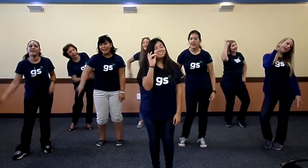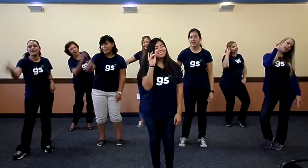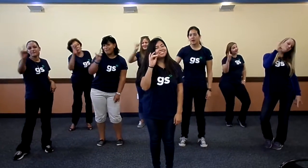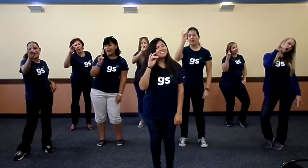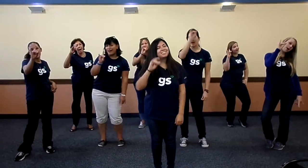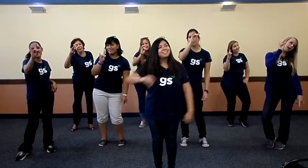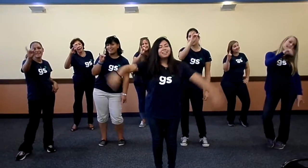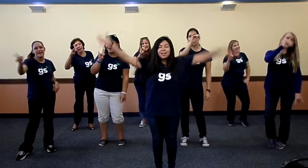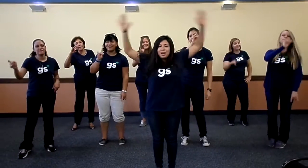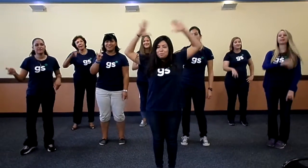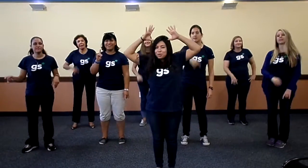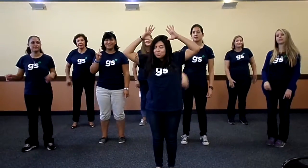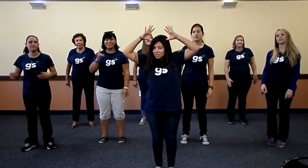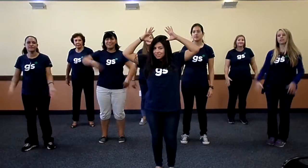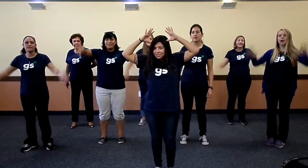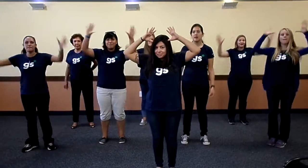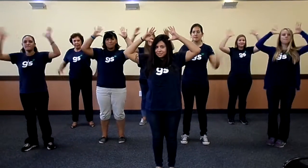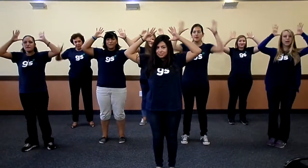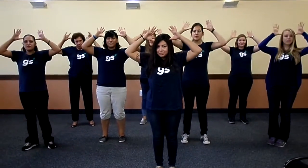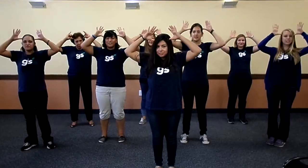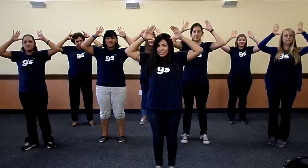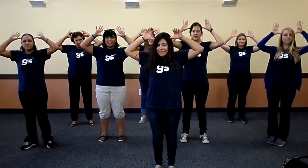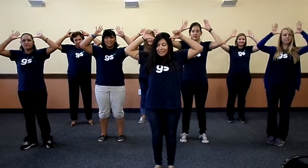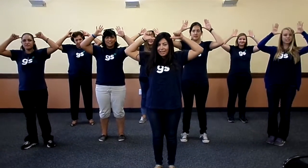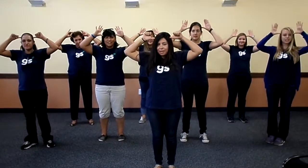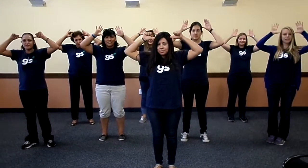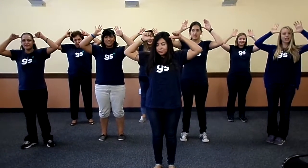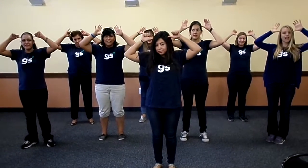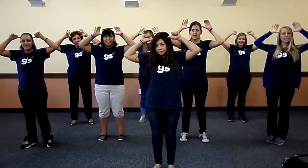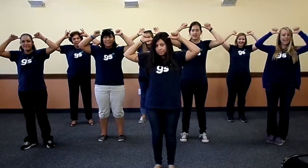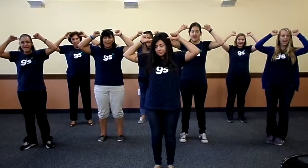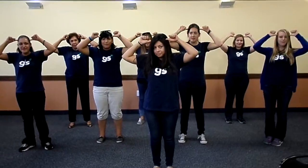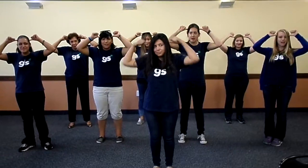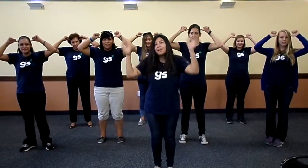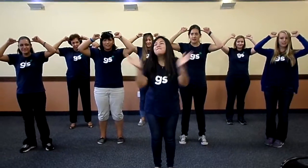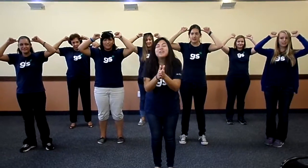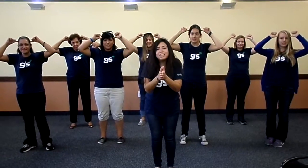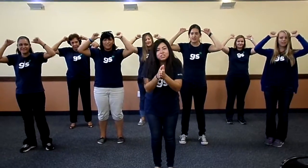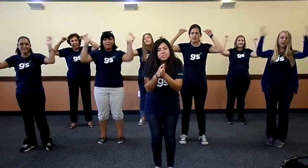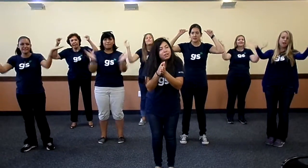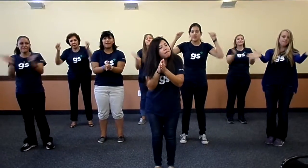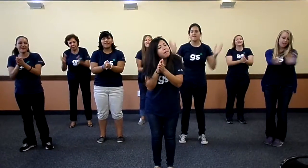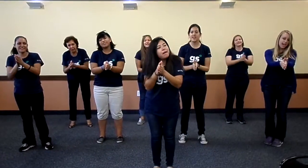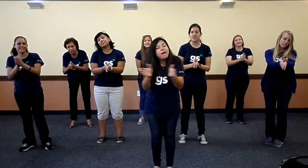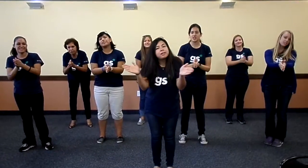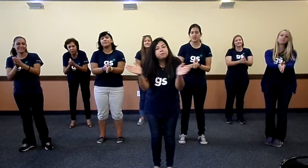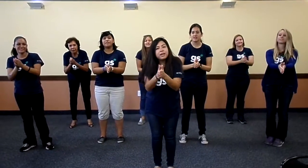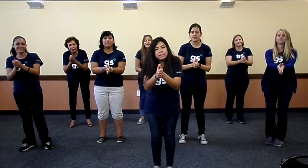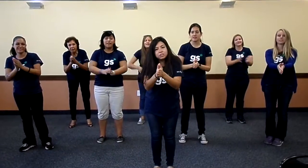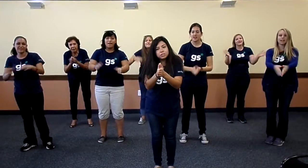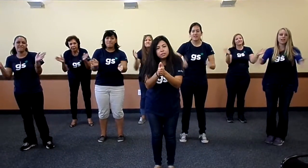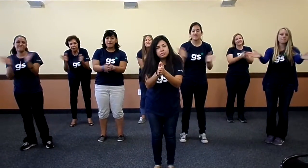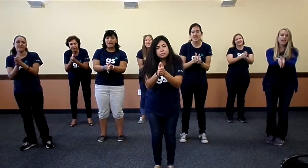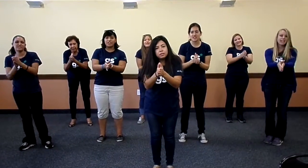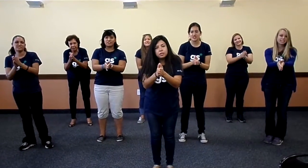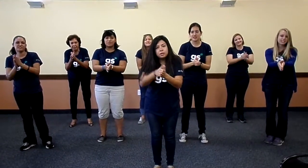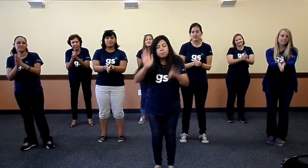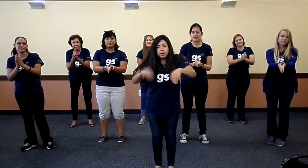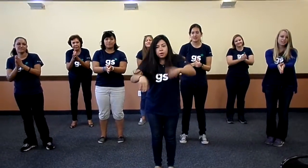Obama Llama Moose, moose Camel, camel Fish, fish, fish More